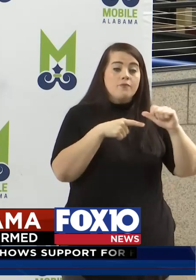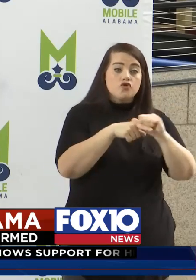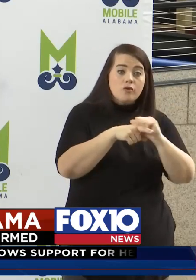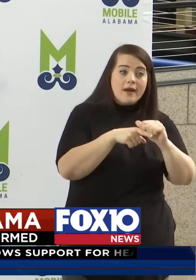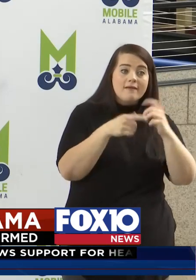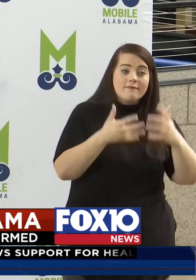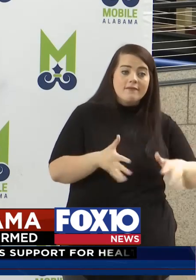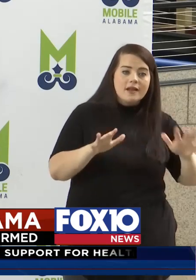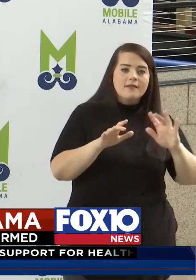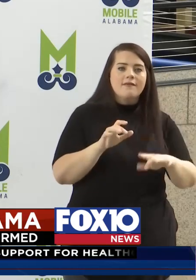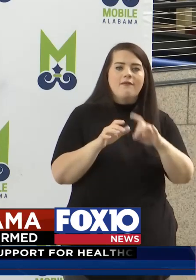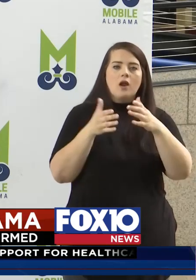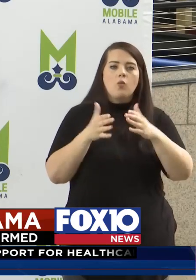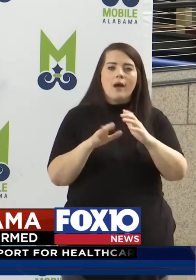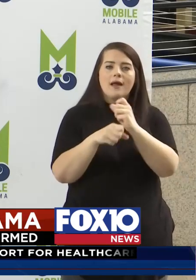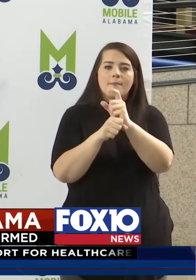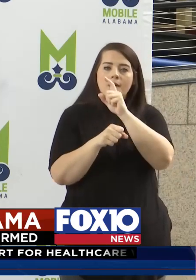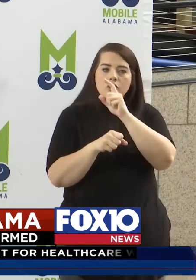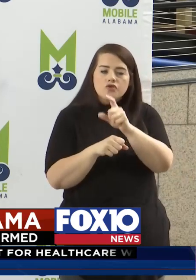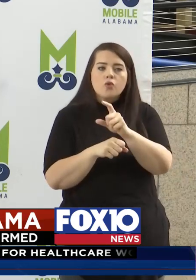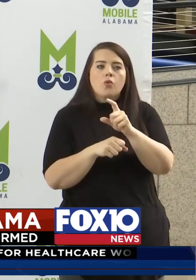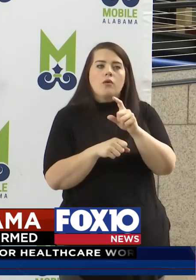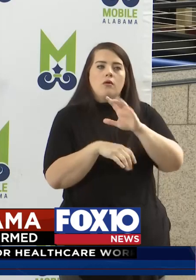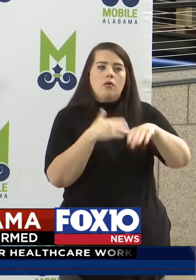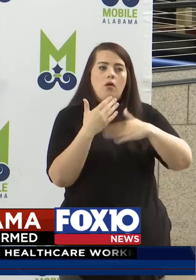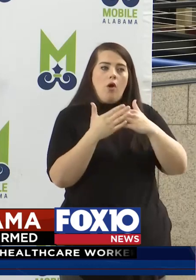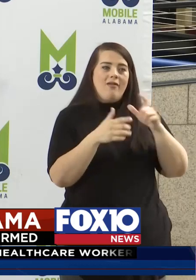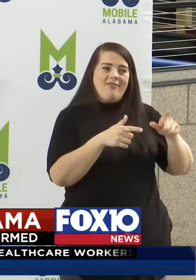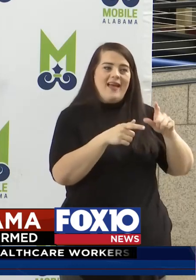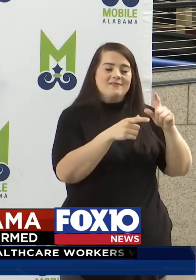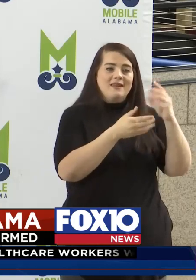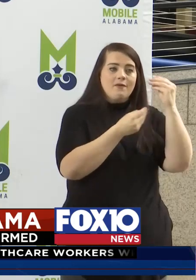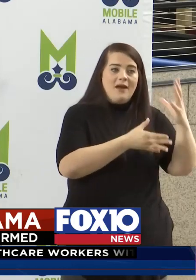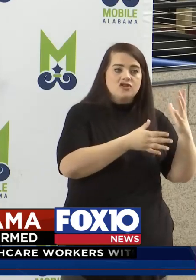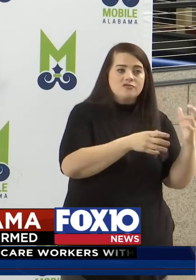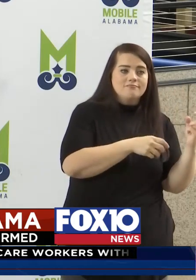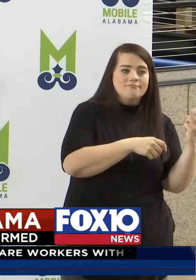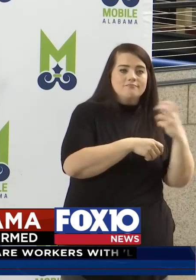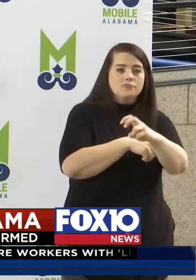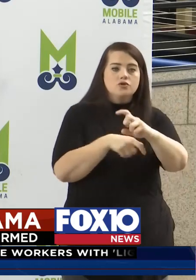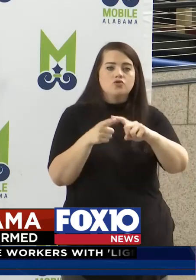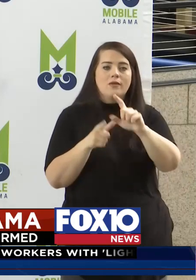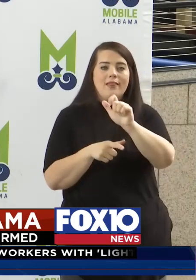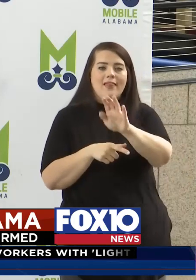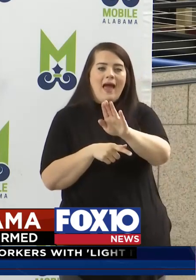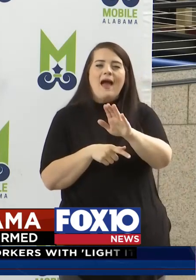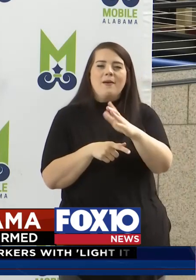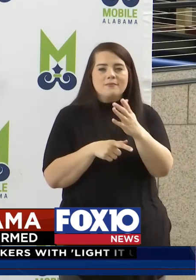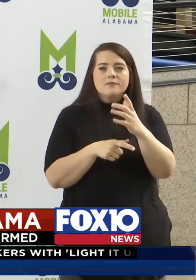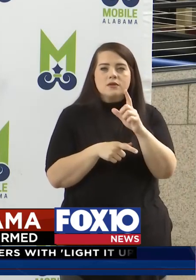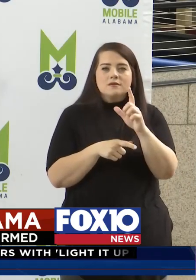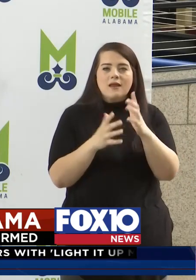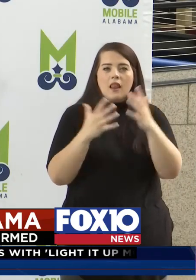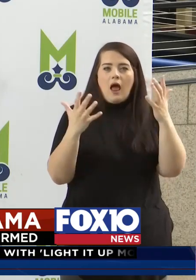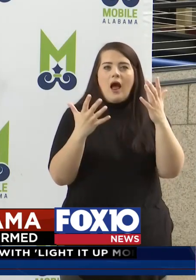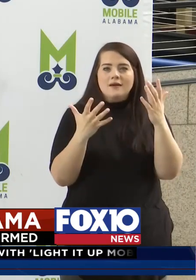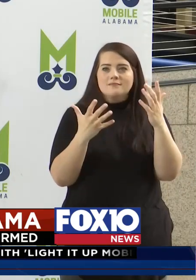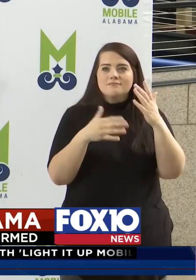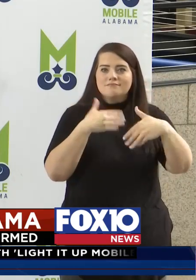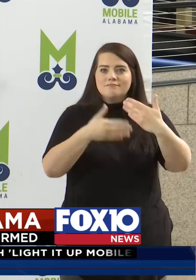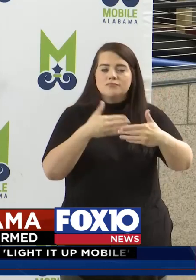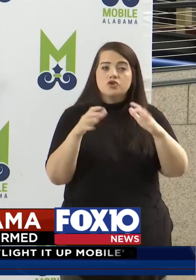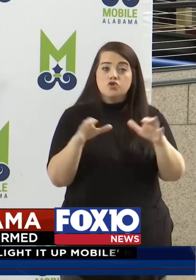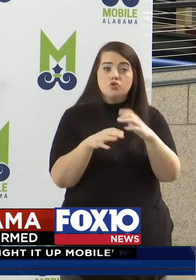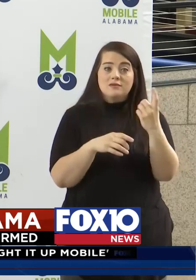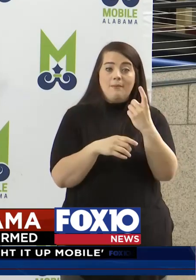have to find a way to make sure that those swabs get to the correct testing lab, and so on and so forth. So to do something